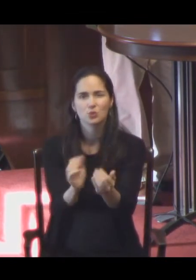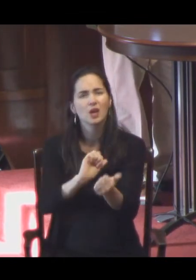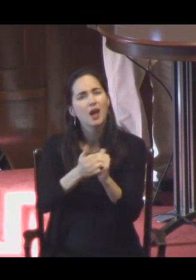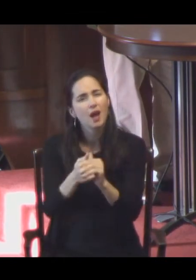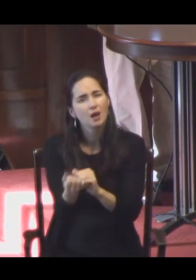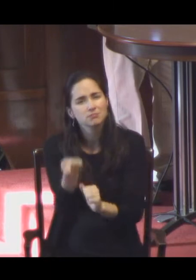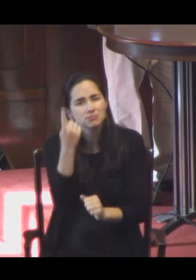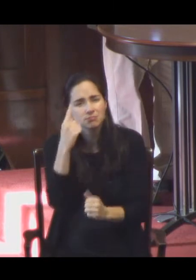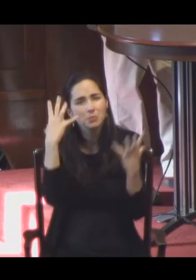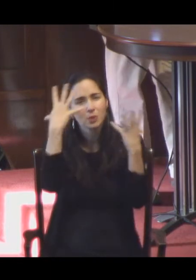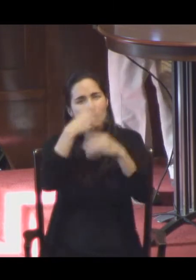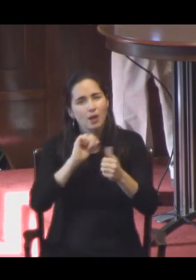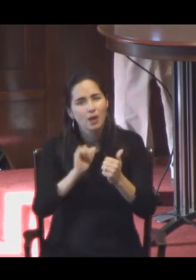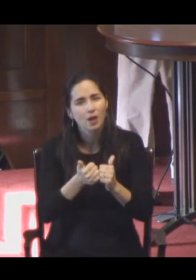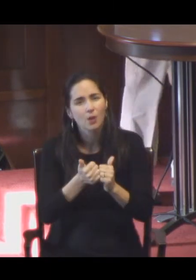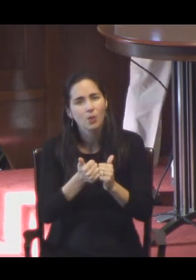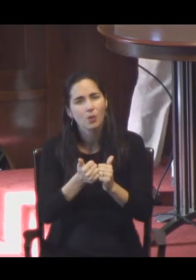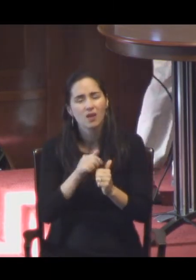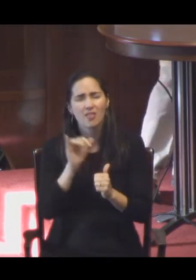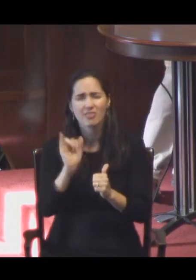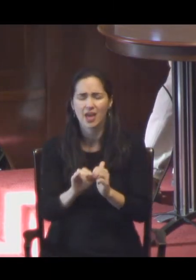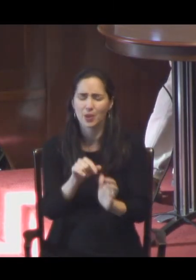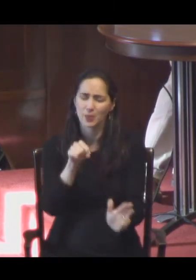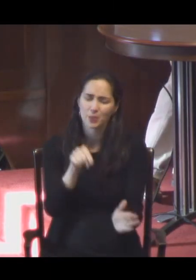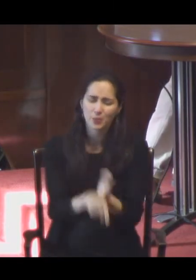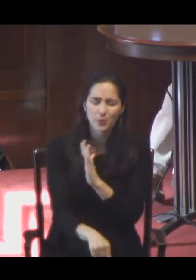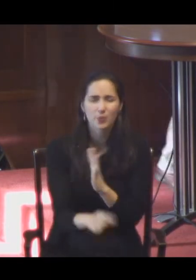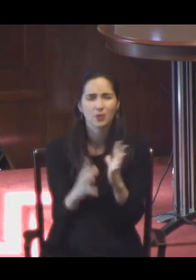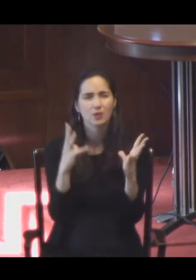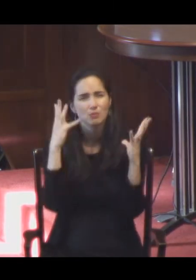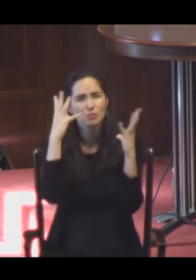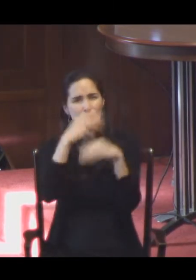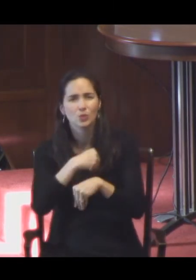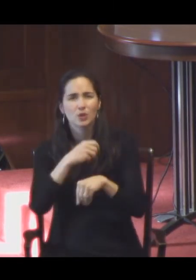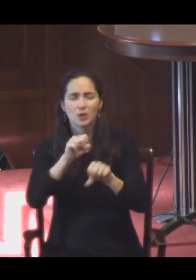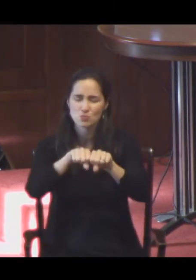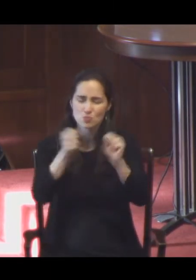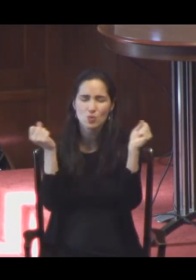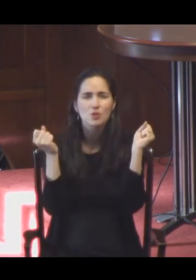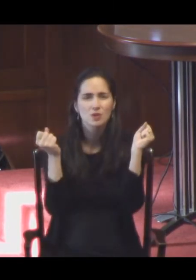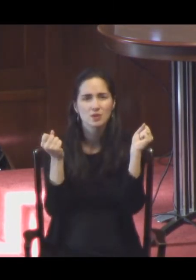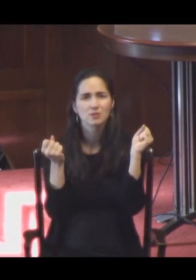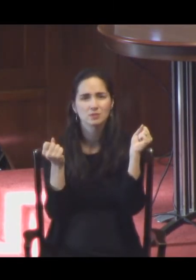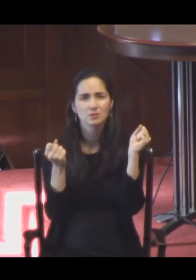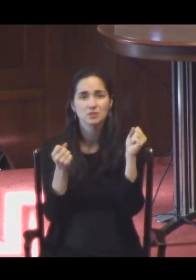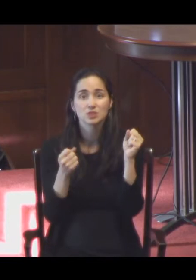that profound, broken beauty that von Balthasar was talking about, that requires as much courage and decision as truth and goodness?